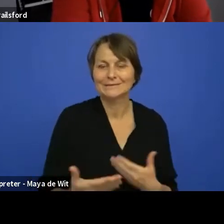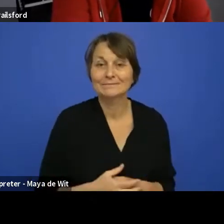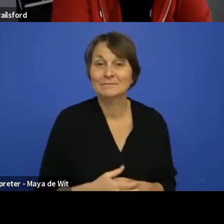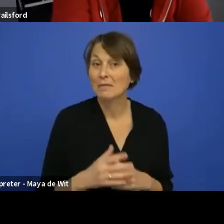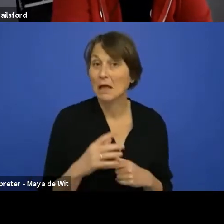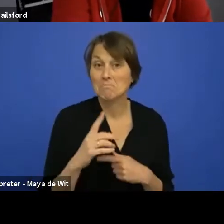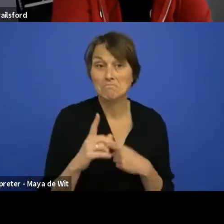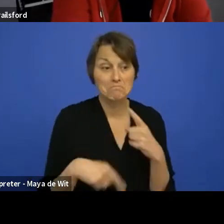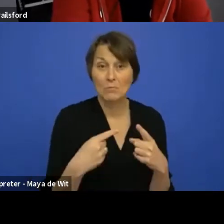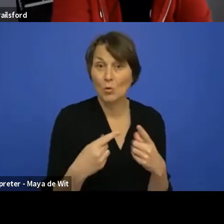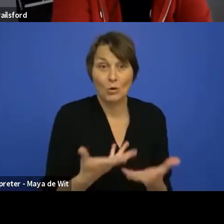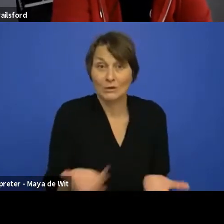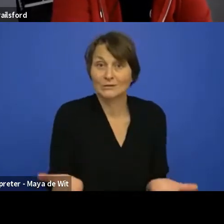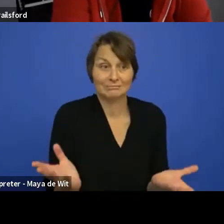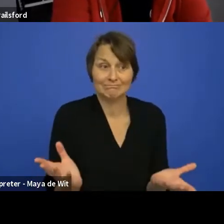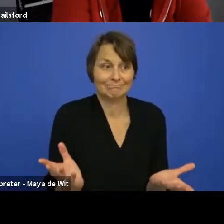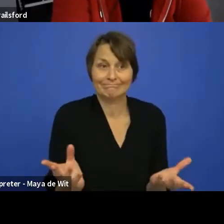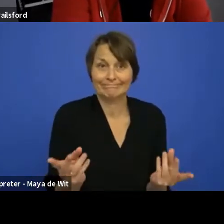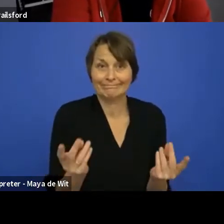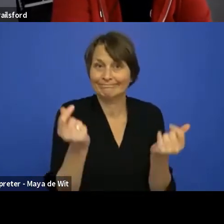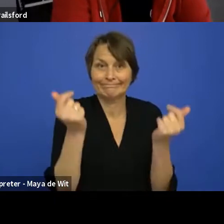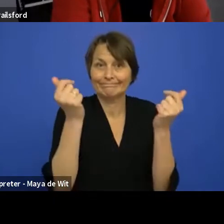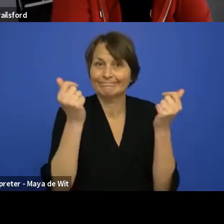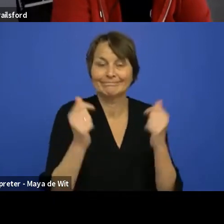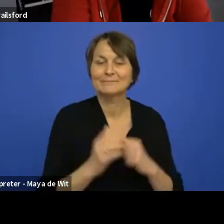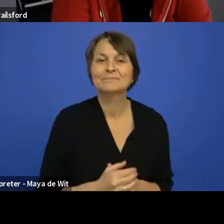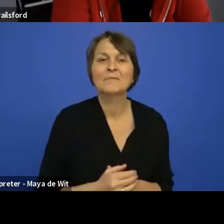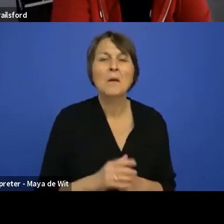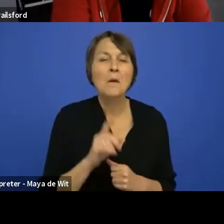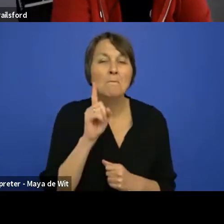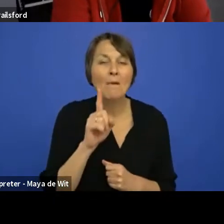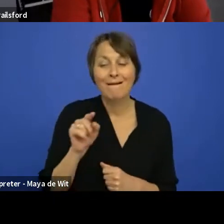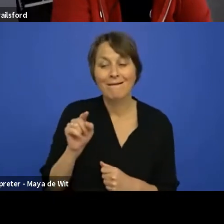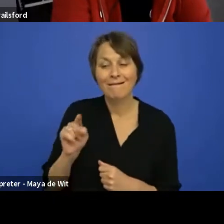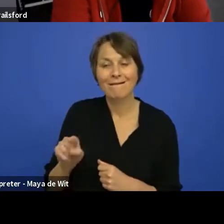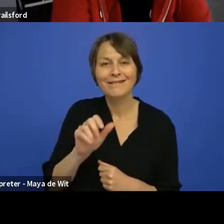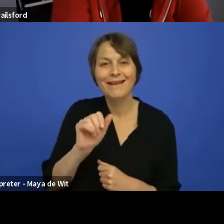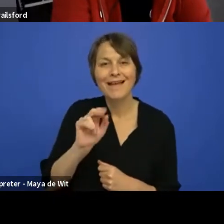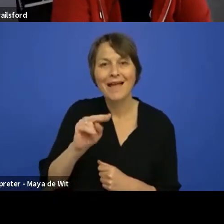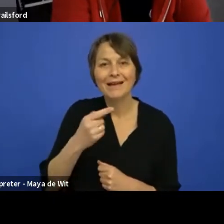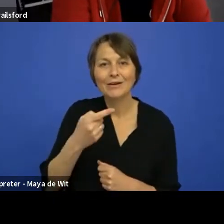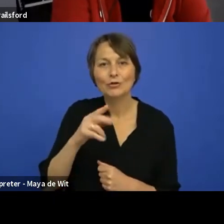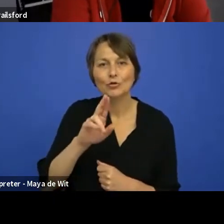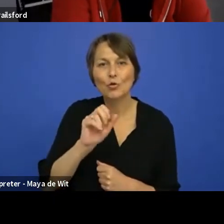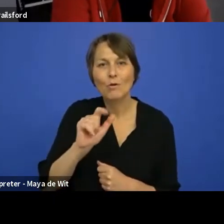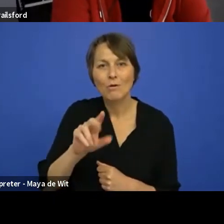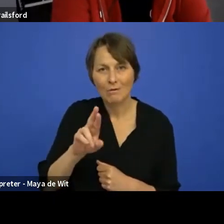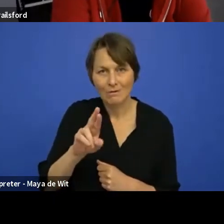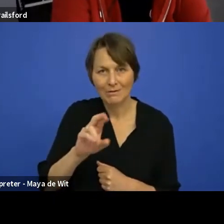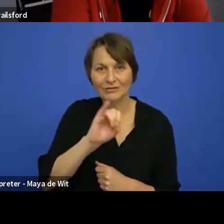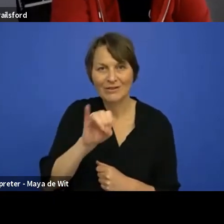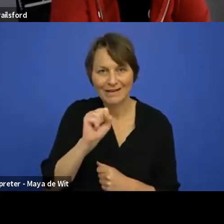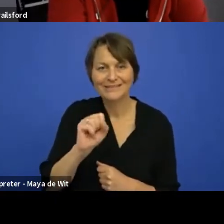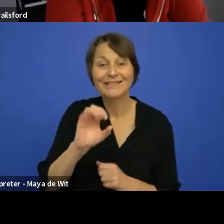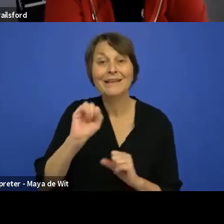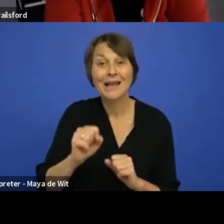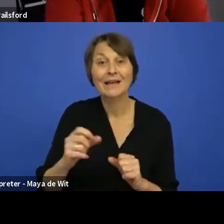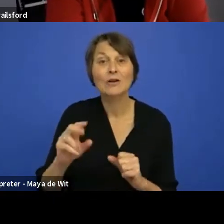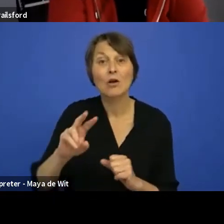the box. The, the only thing we don't have is AngularJS has the ability to double bind. So it can use properties or attributes